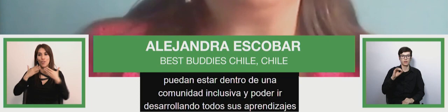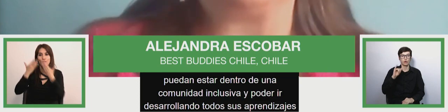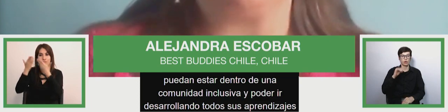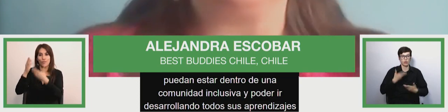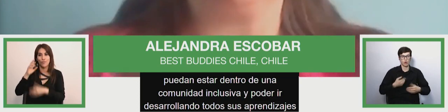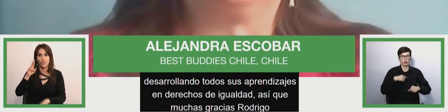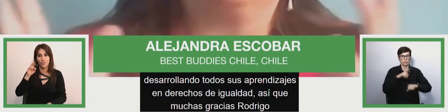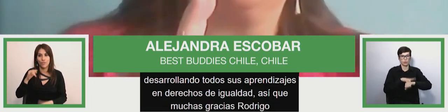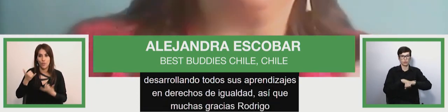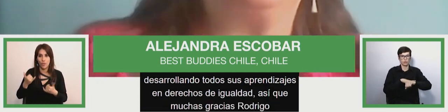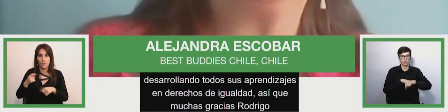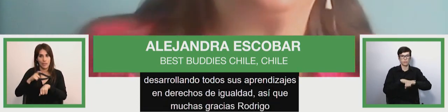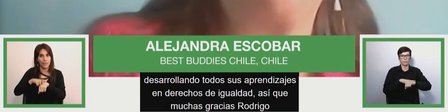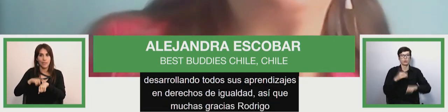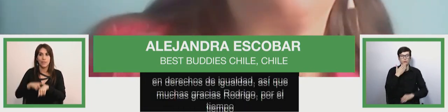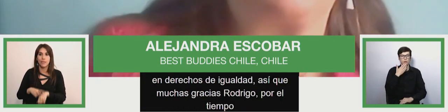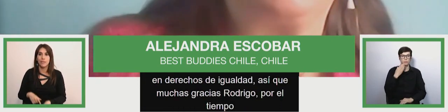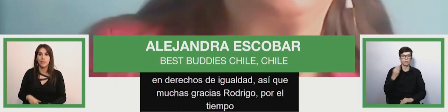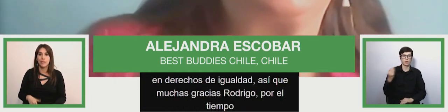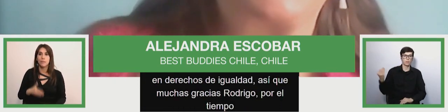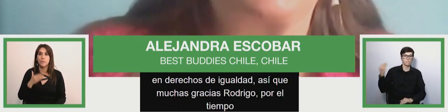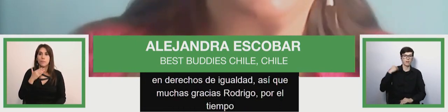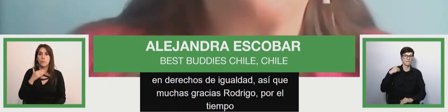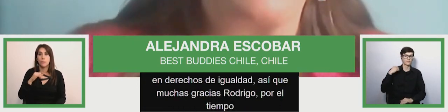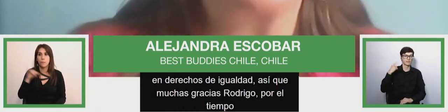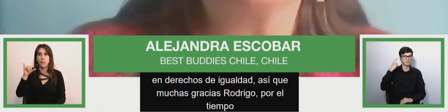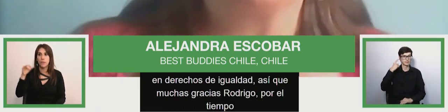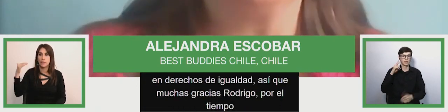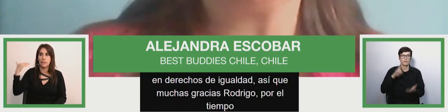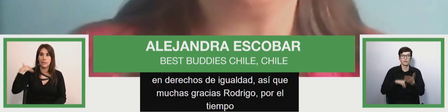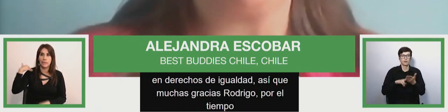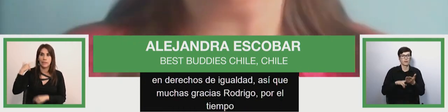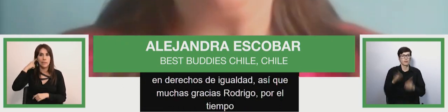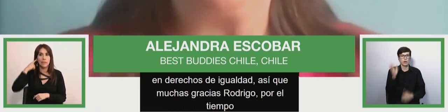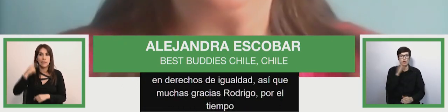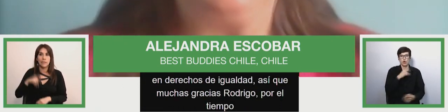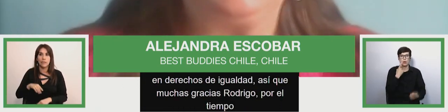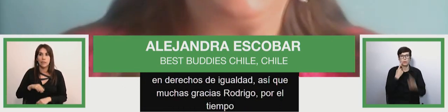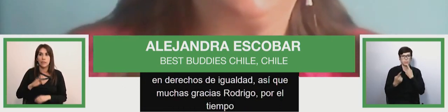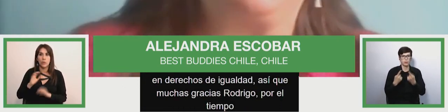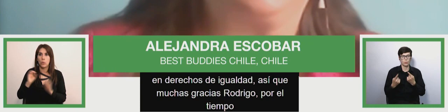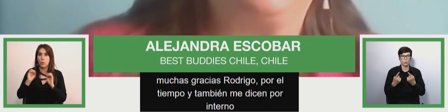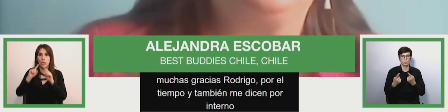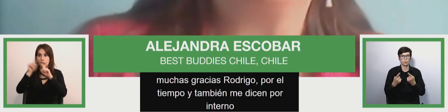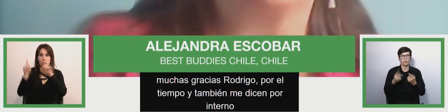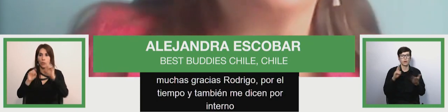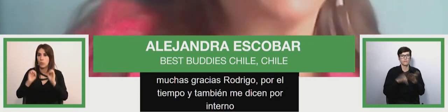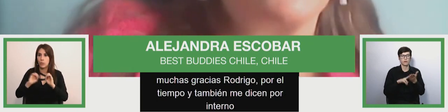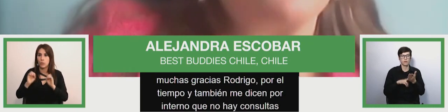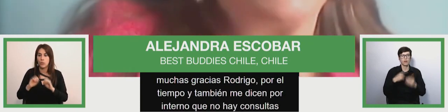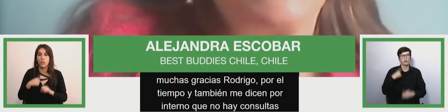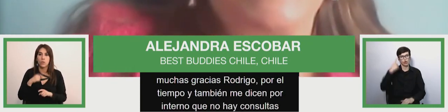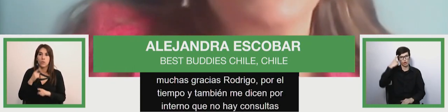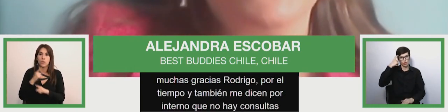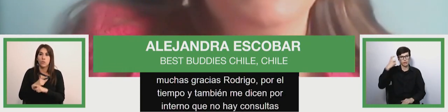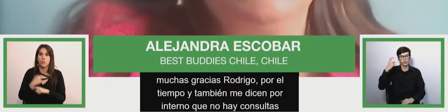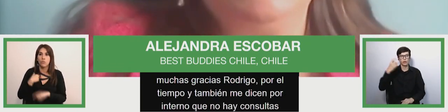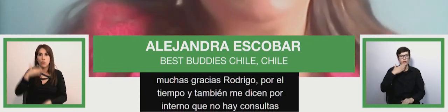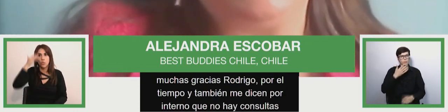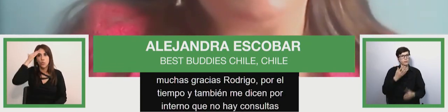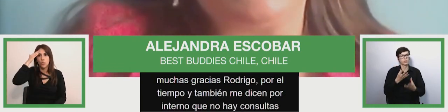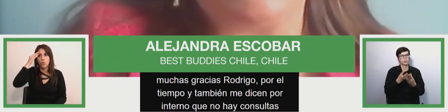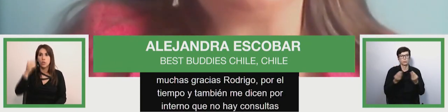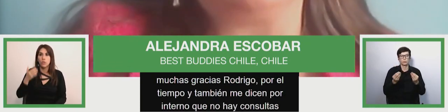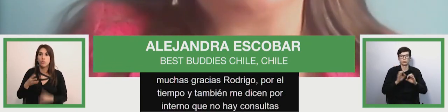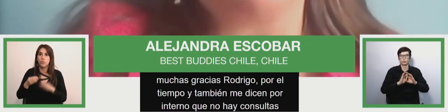able to be able to all your learnings and so thank you very much, Rodrigo, and